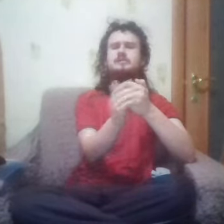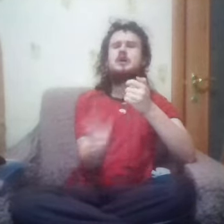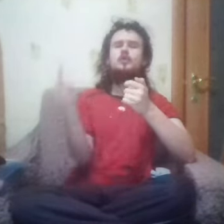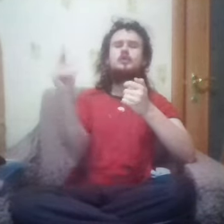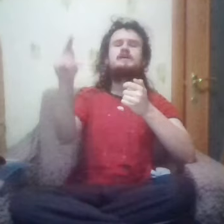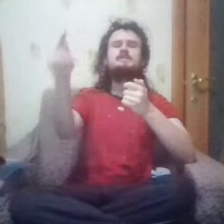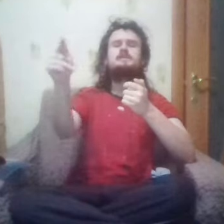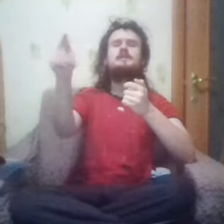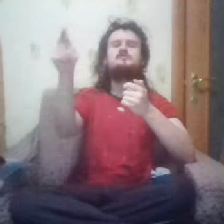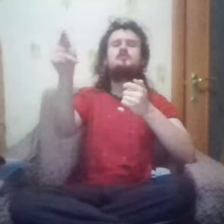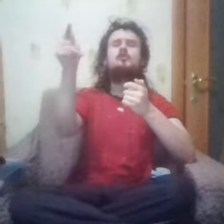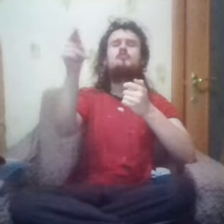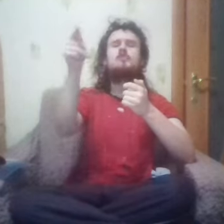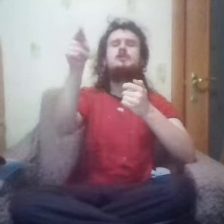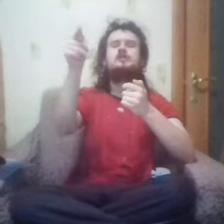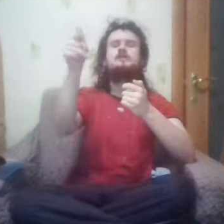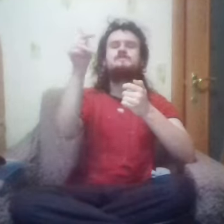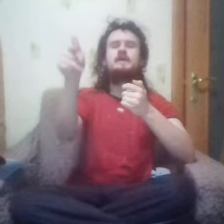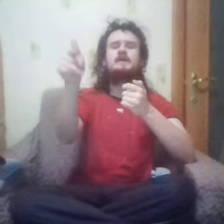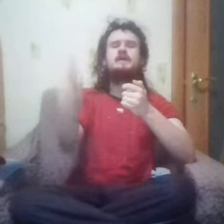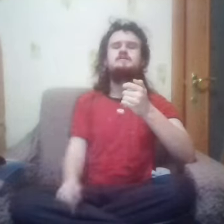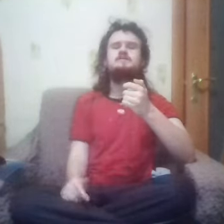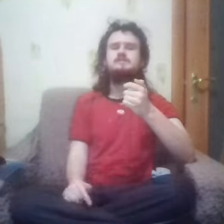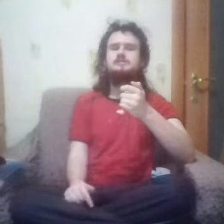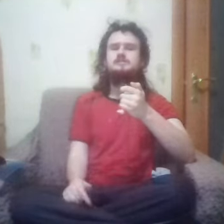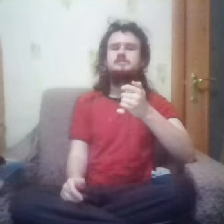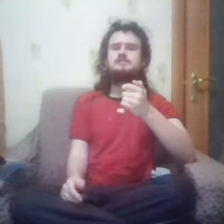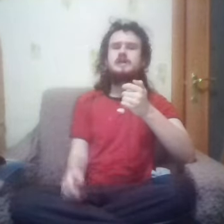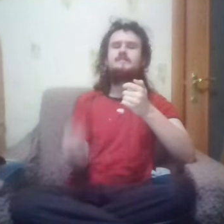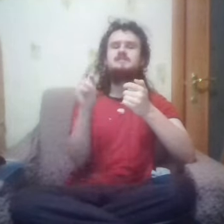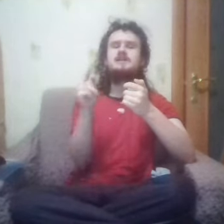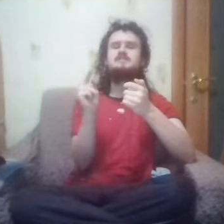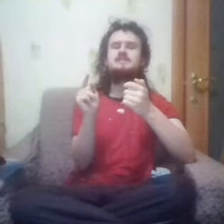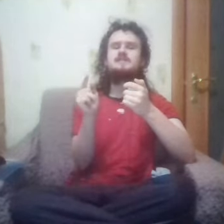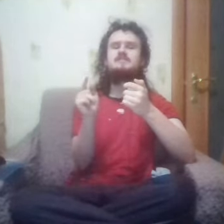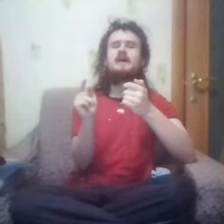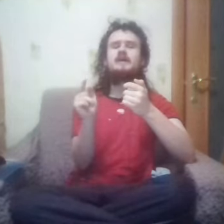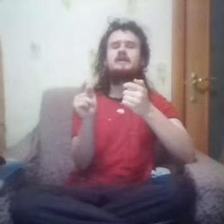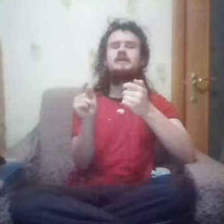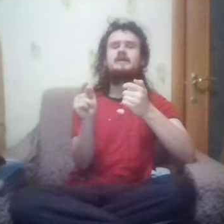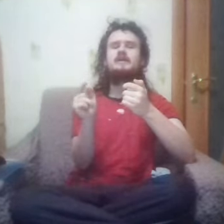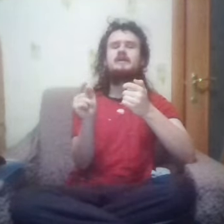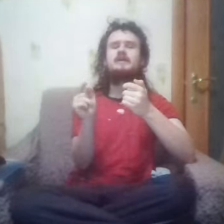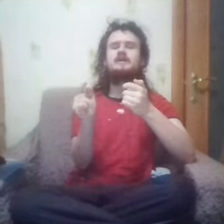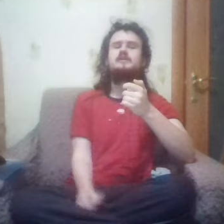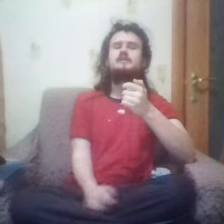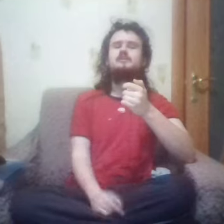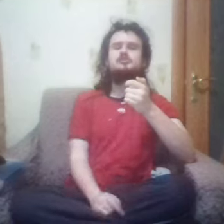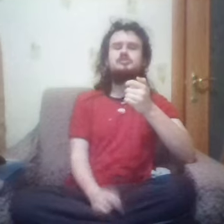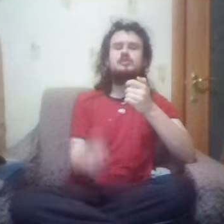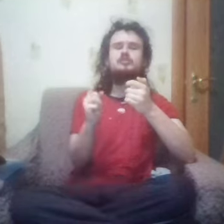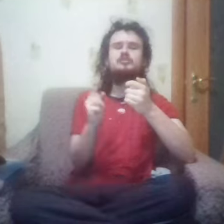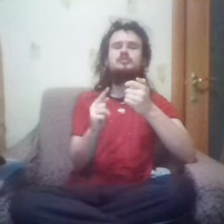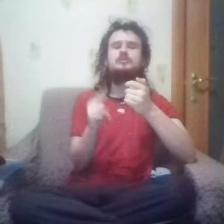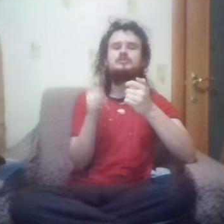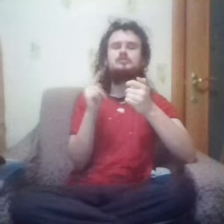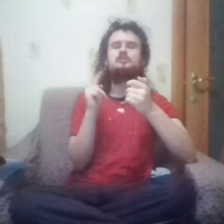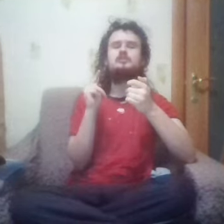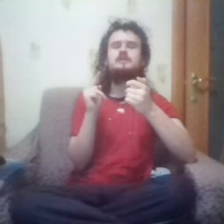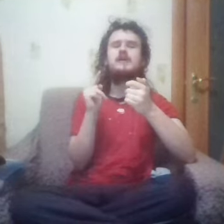Welcome to the world of chaos Seven shots in the night Just out the door to the terror